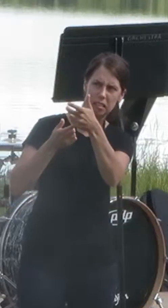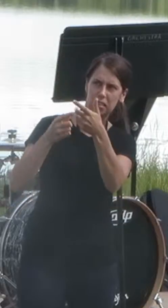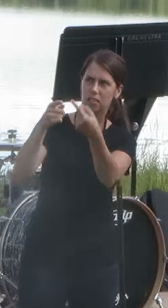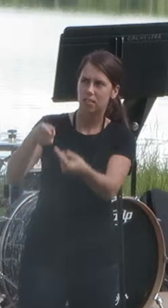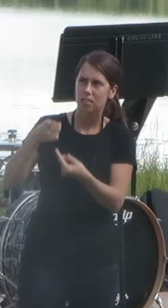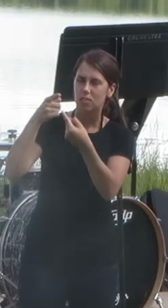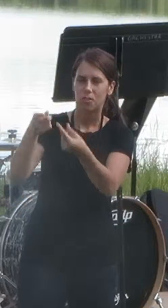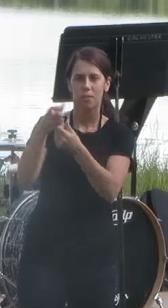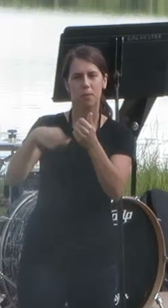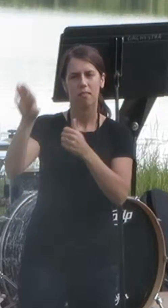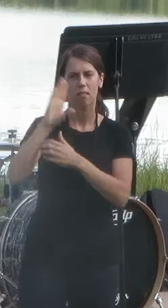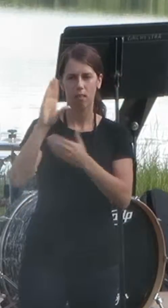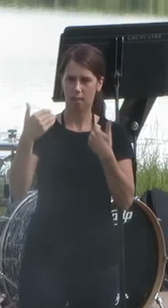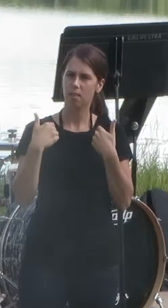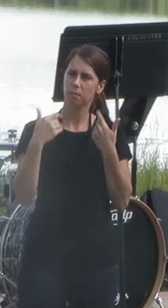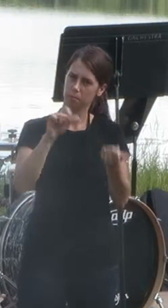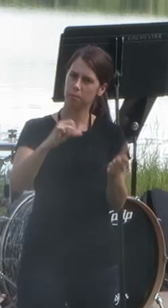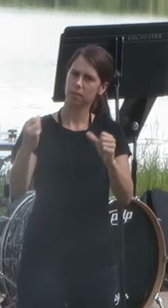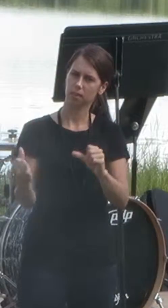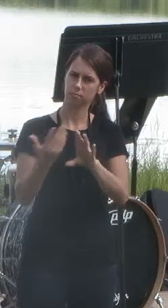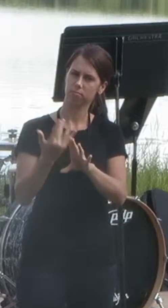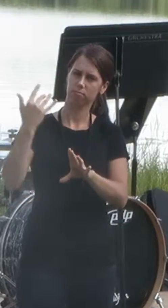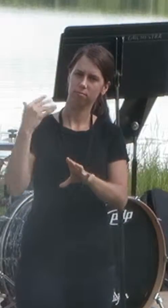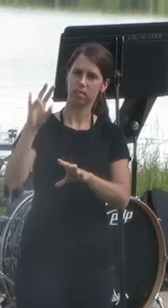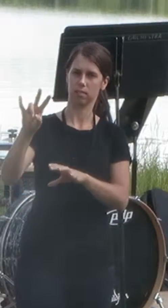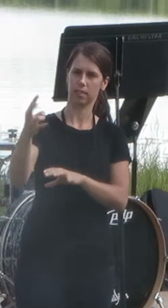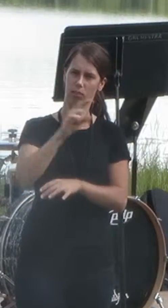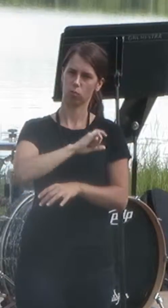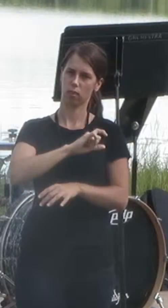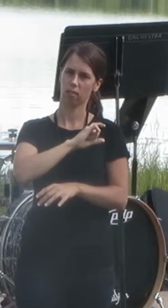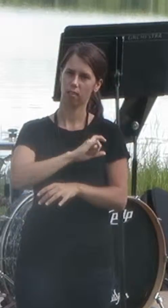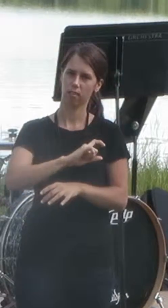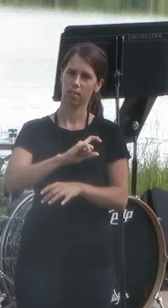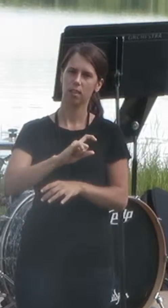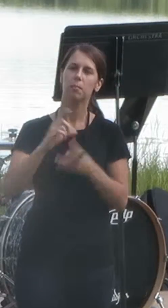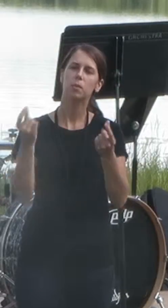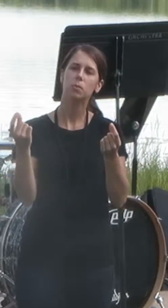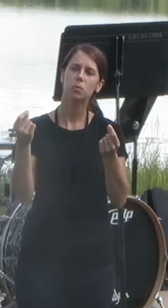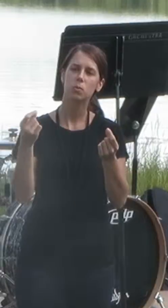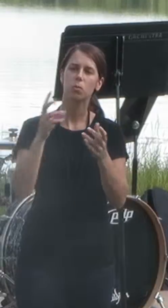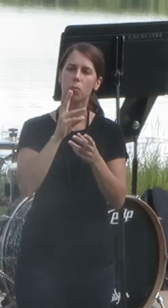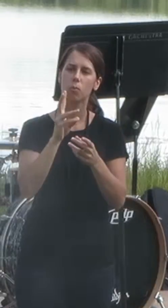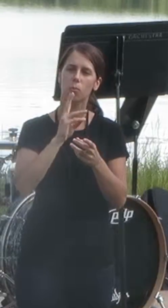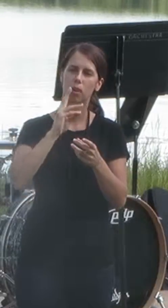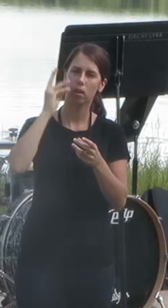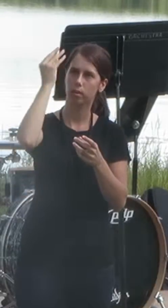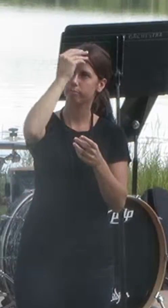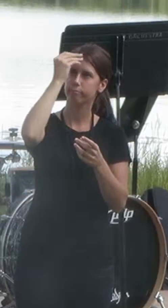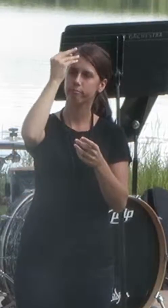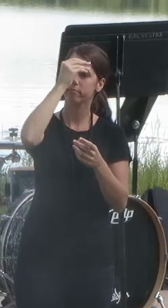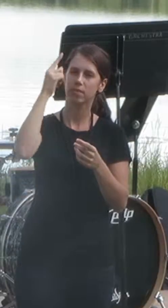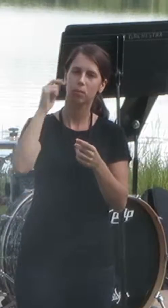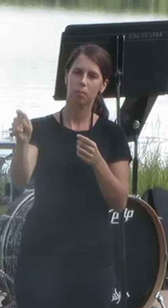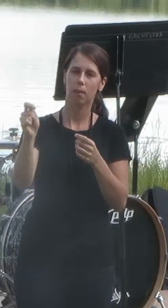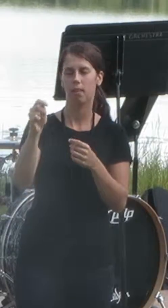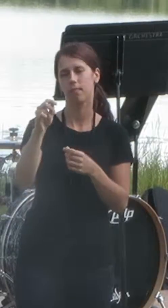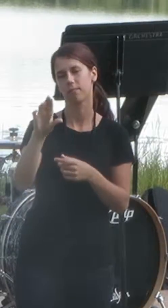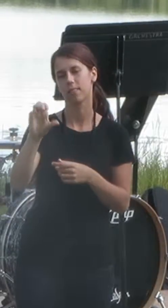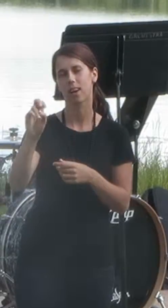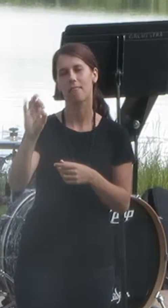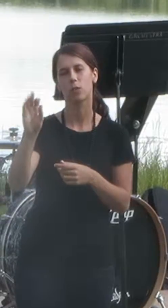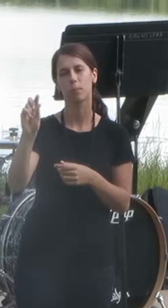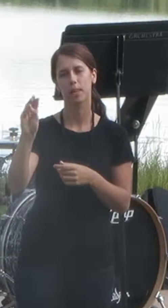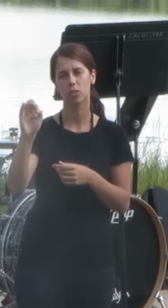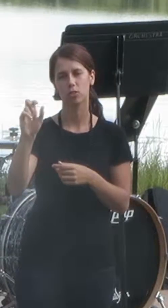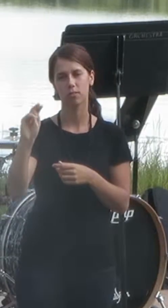because I had been baptized in the seventh grade by sprinkling with water at my confirmation. And